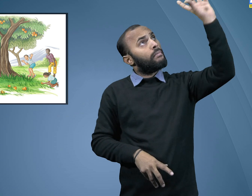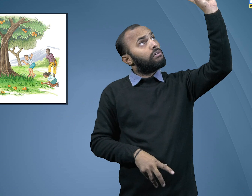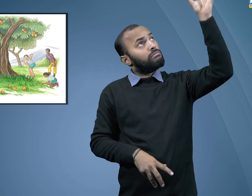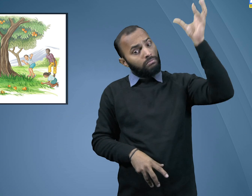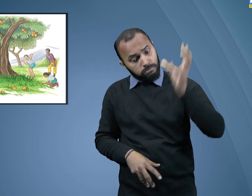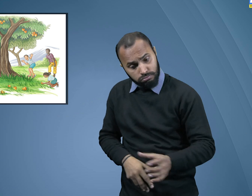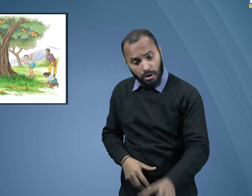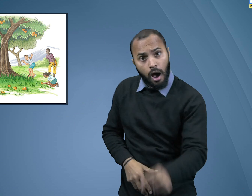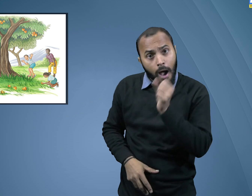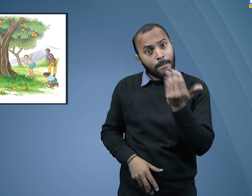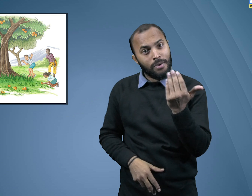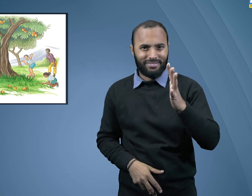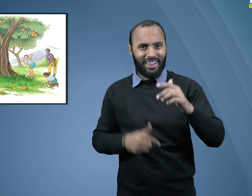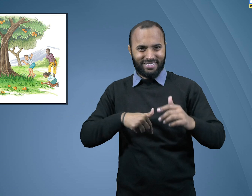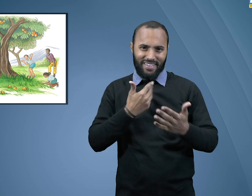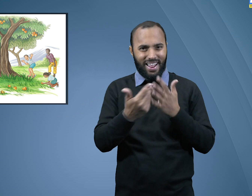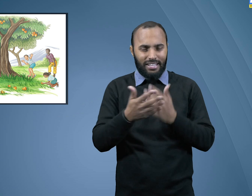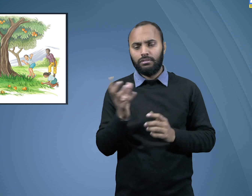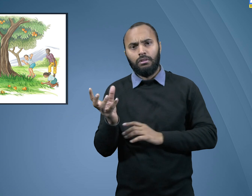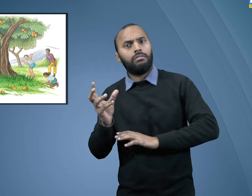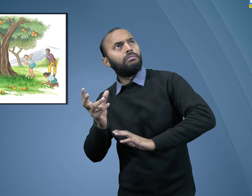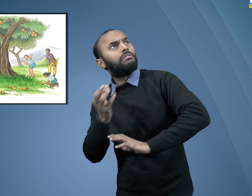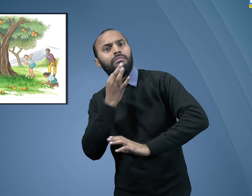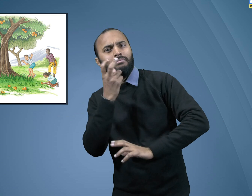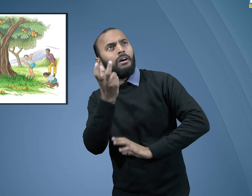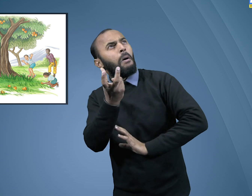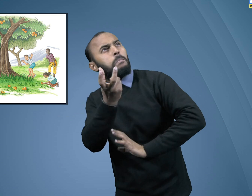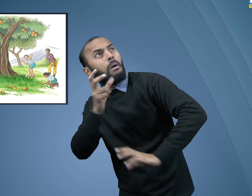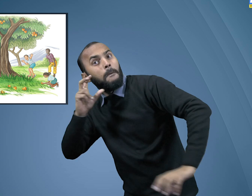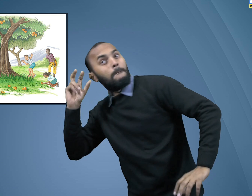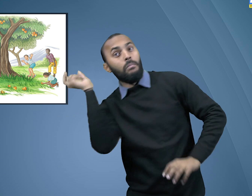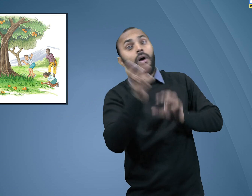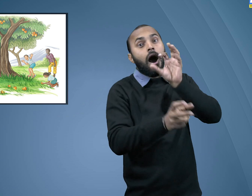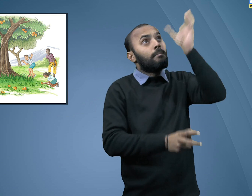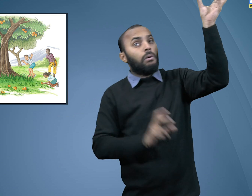when you want to eat? To pluck it, we need to throw a piece of rock